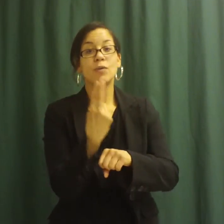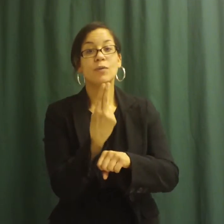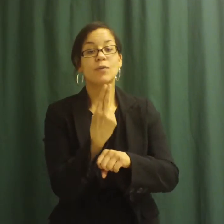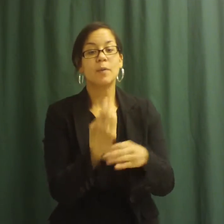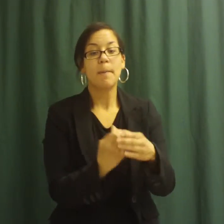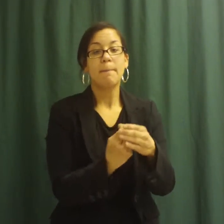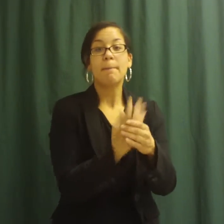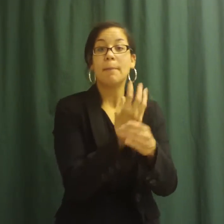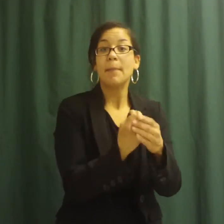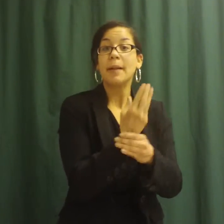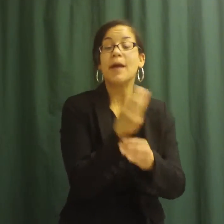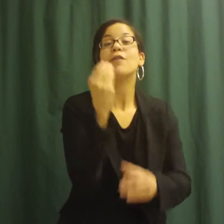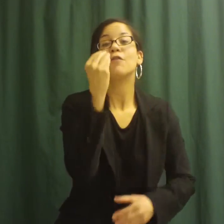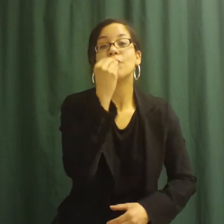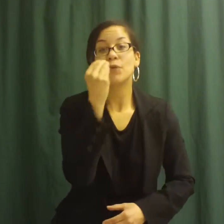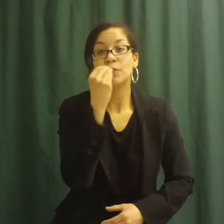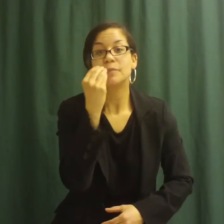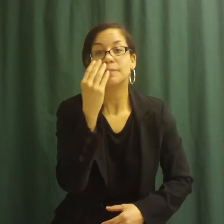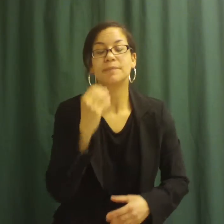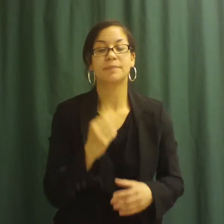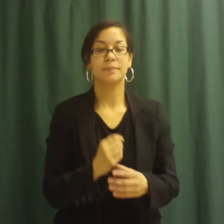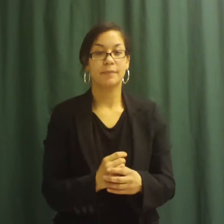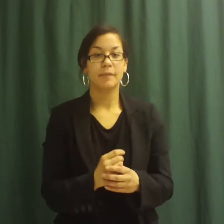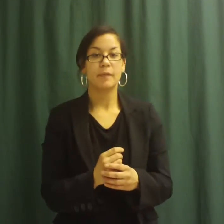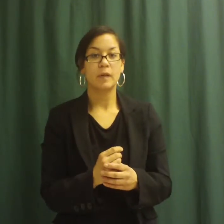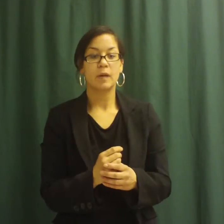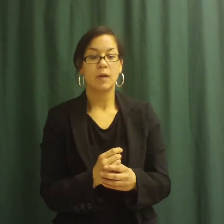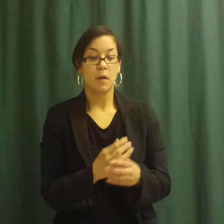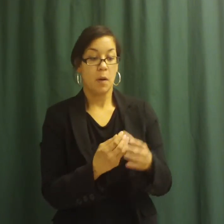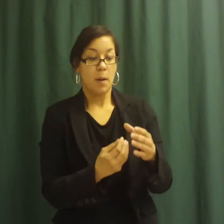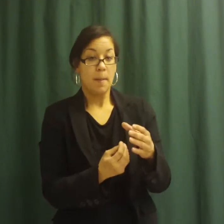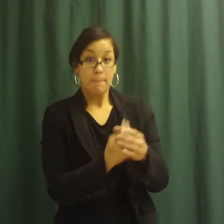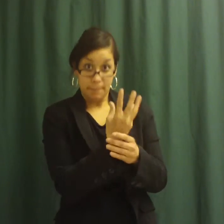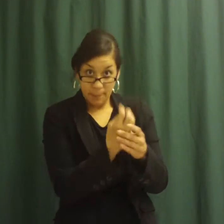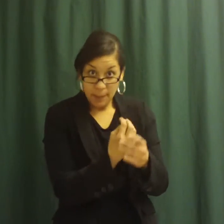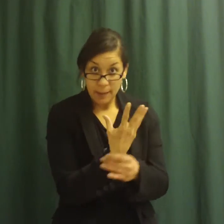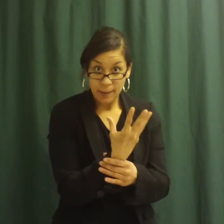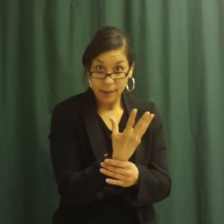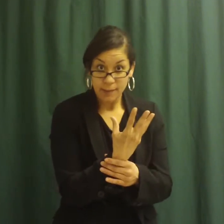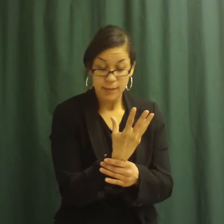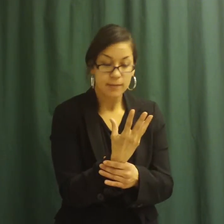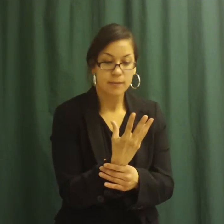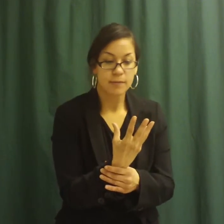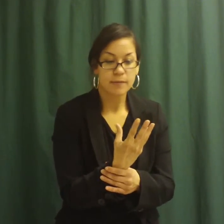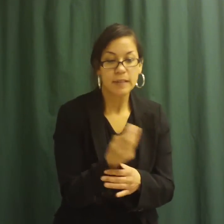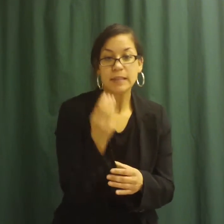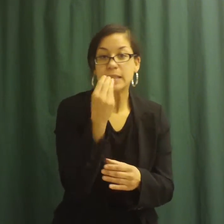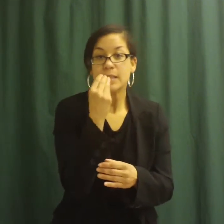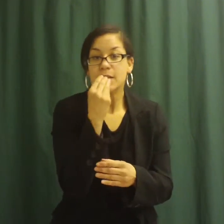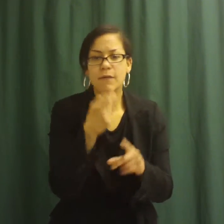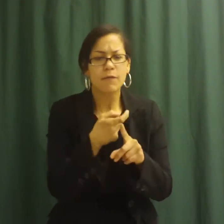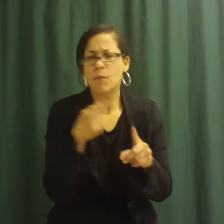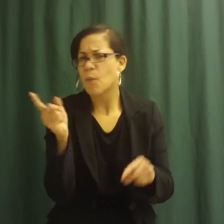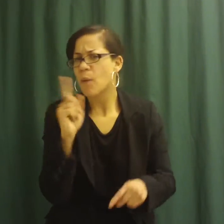Plants get their food and water from the soil. Their roots grow best in light,